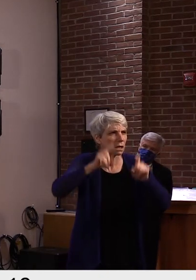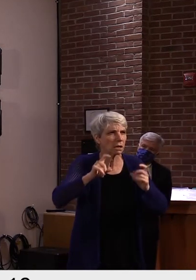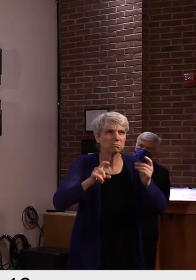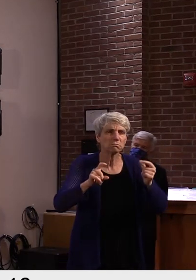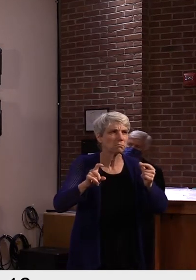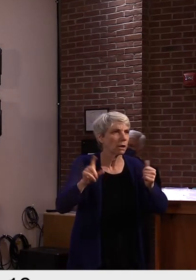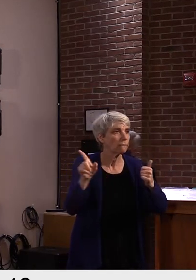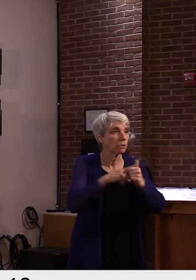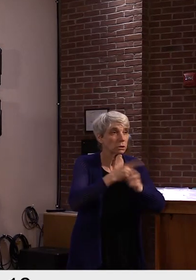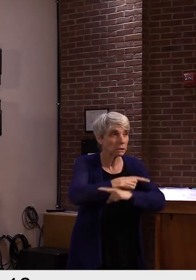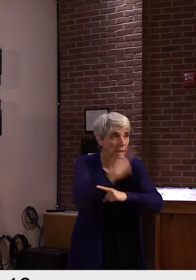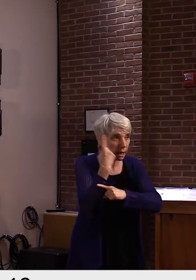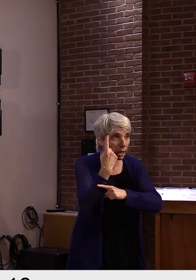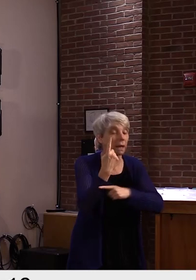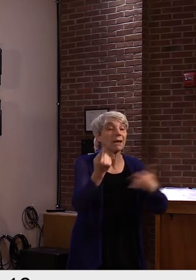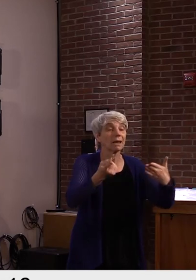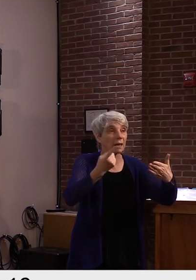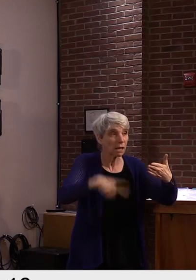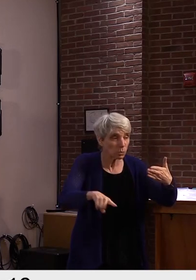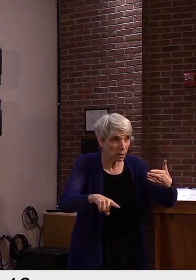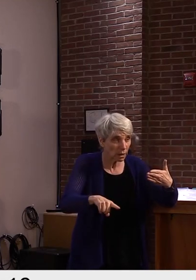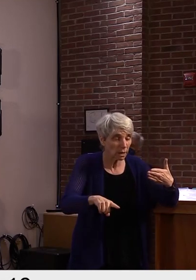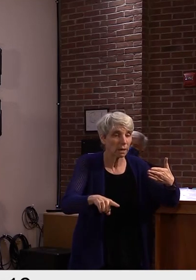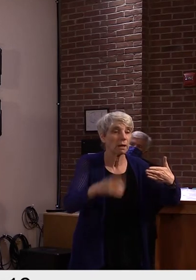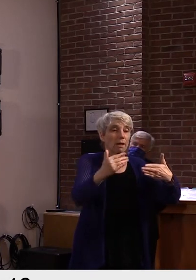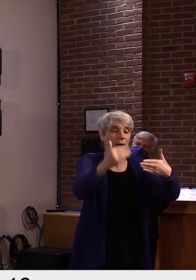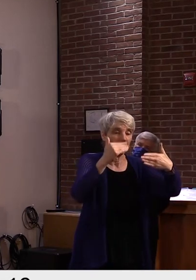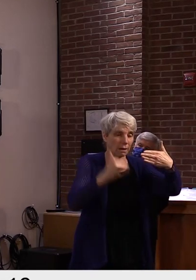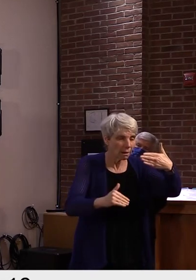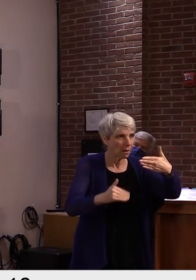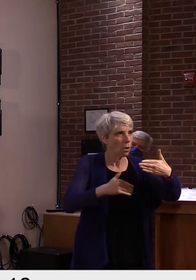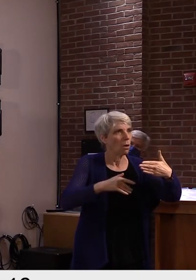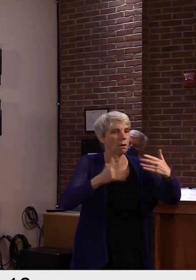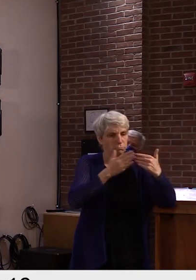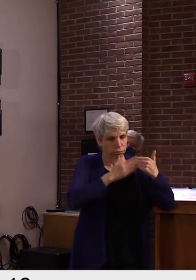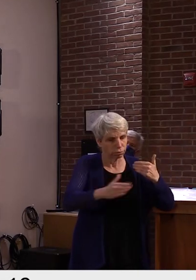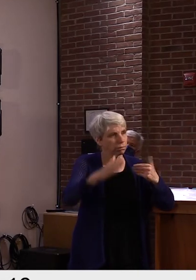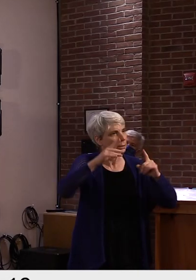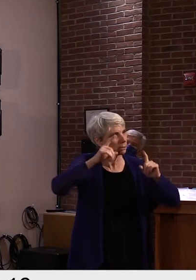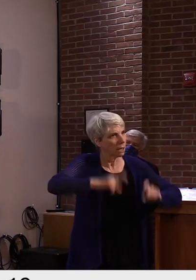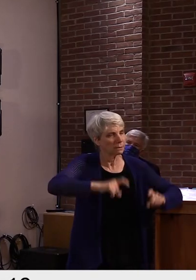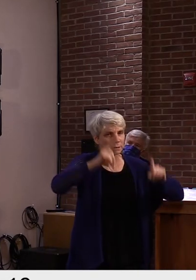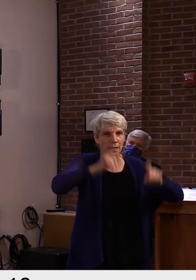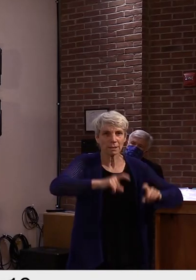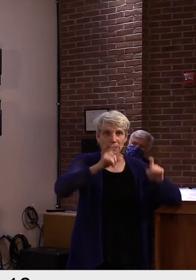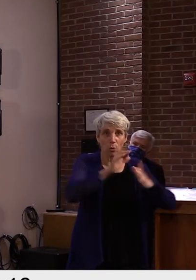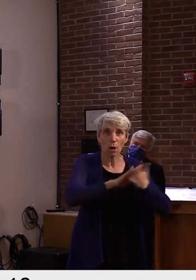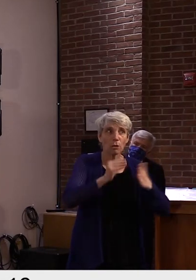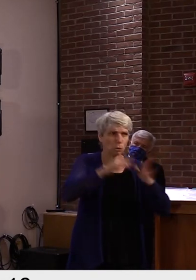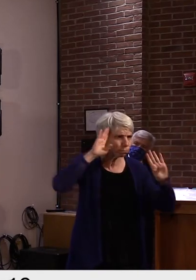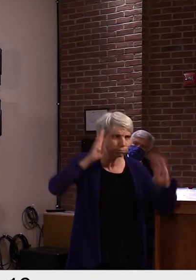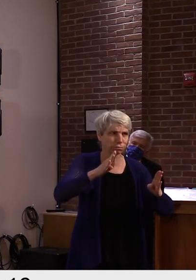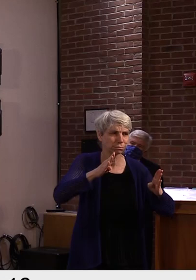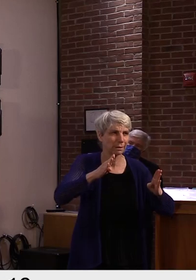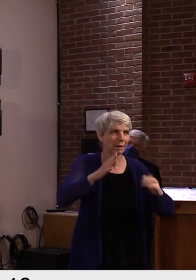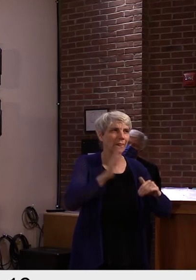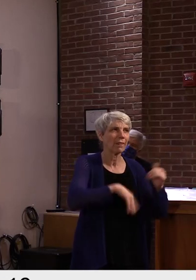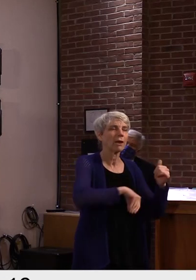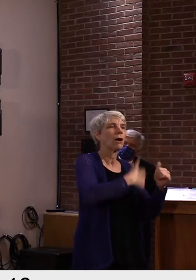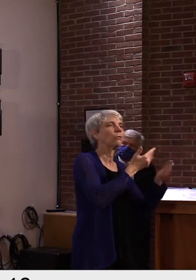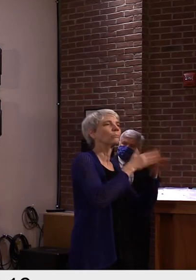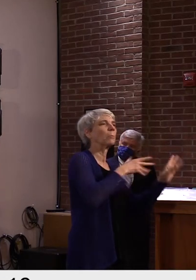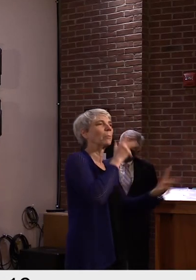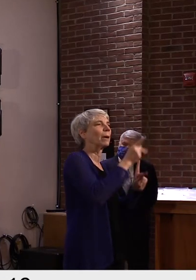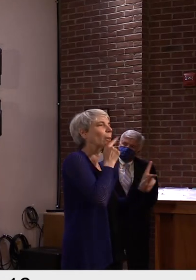They're being tested a week later. They're being tested on a testing schedule for surveillance. And in that first week that they've